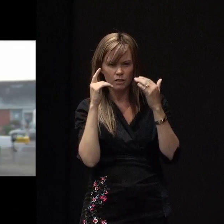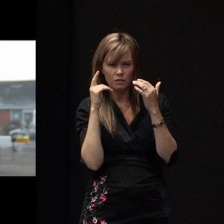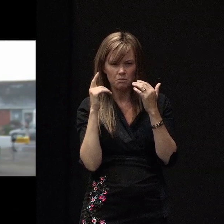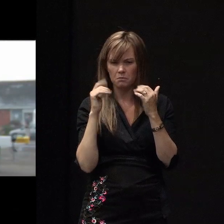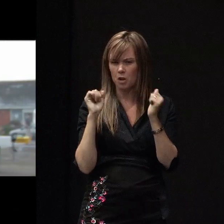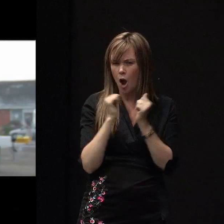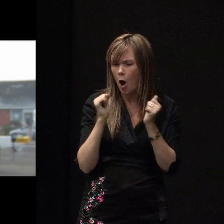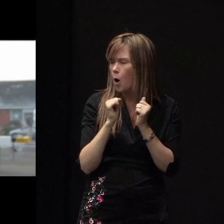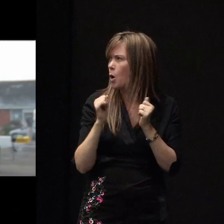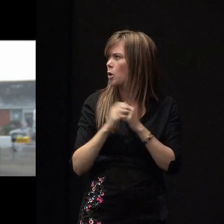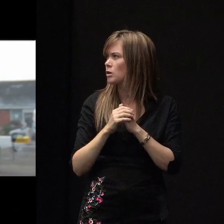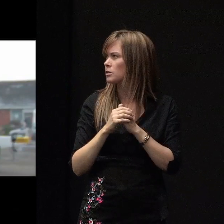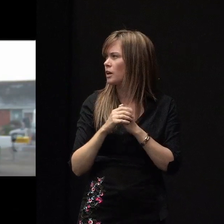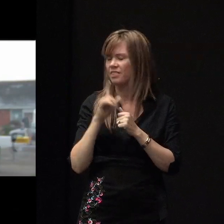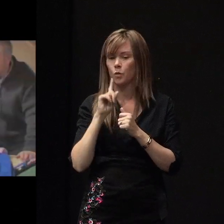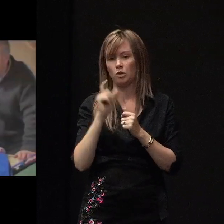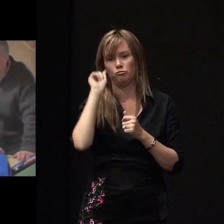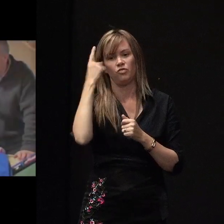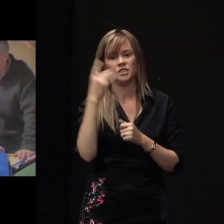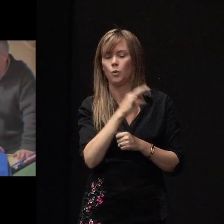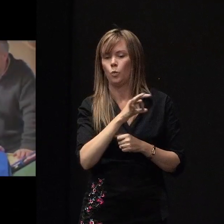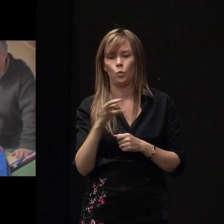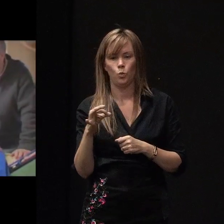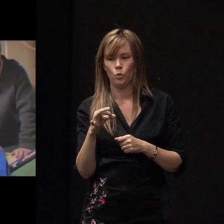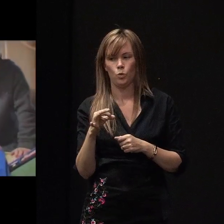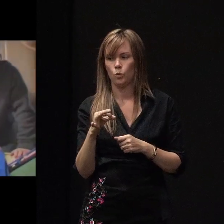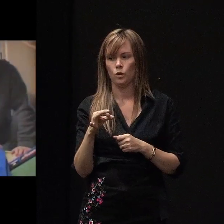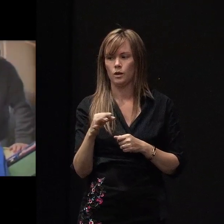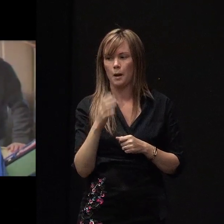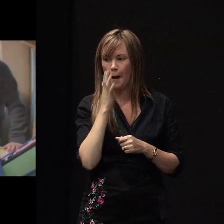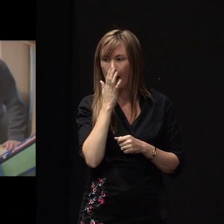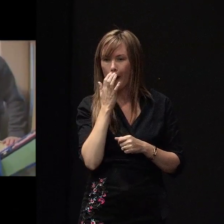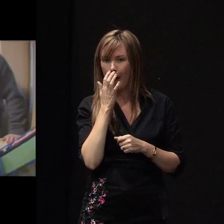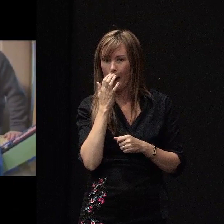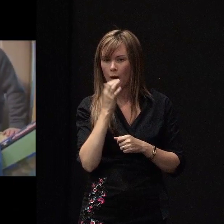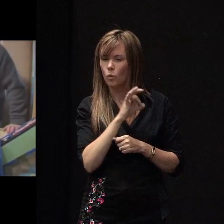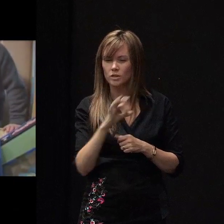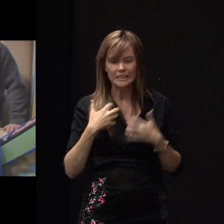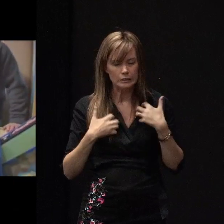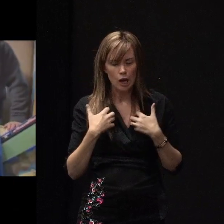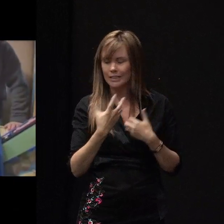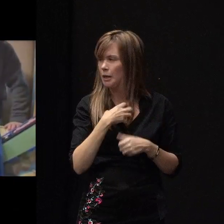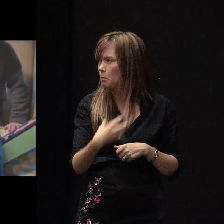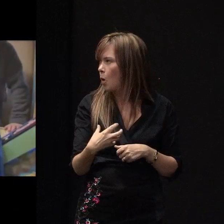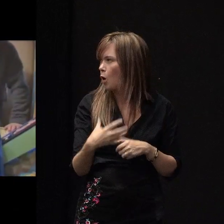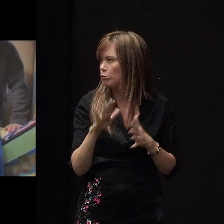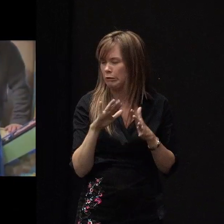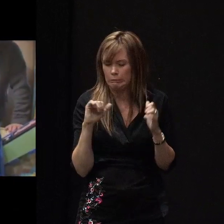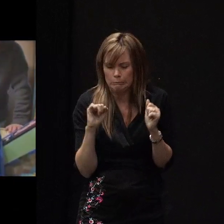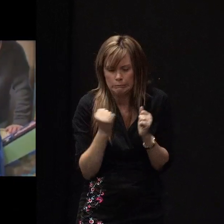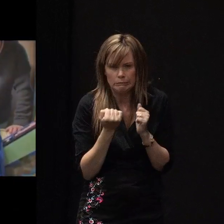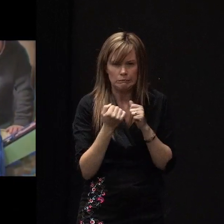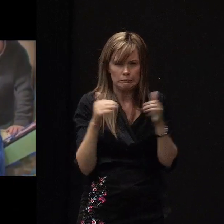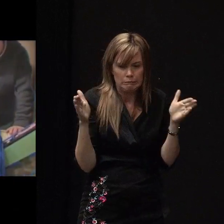reality is somewhat different. It's not exciting anymore, and it's confined, and it's cramped, and, you know, it's quite